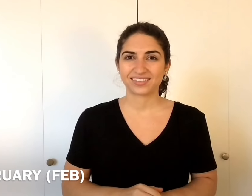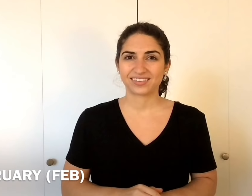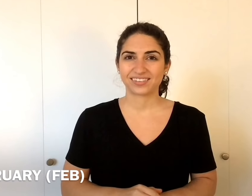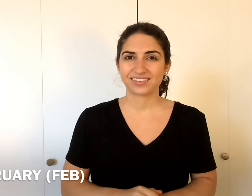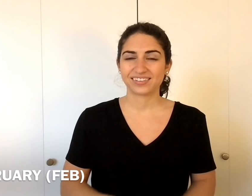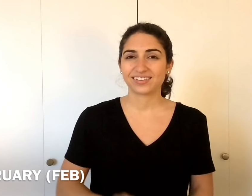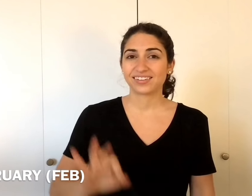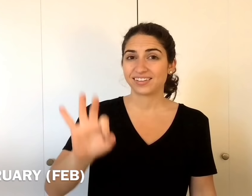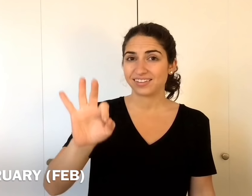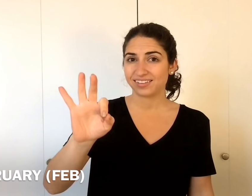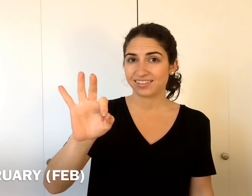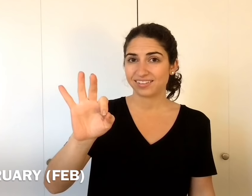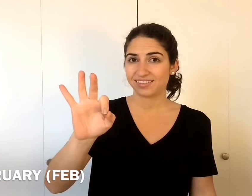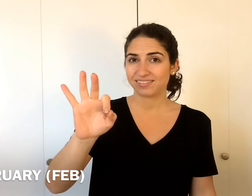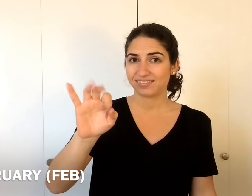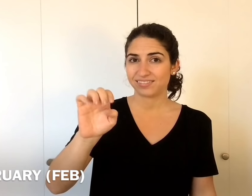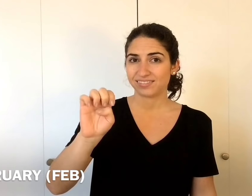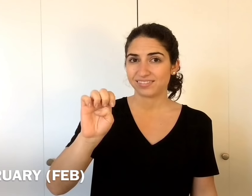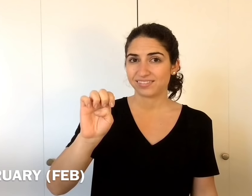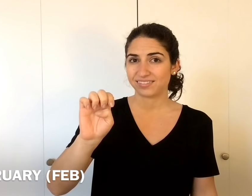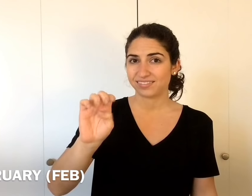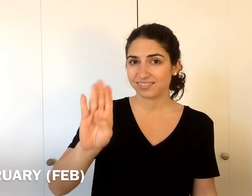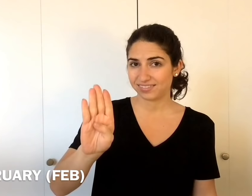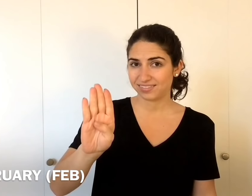February. So that's F-E-B.